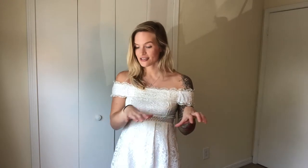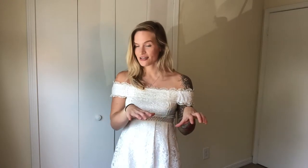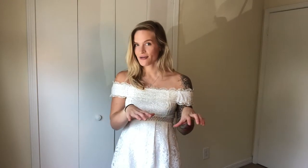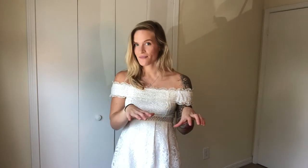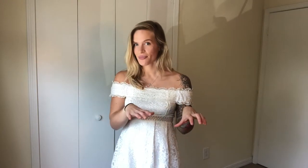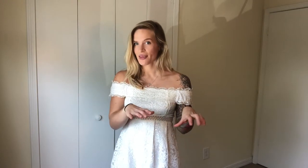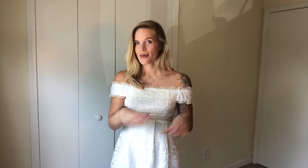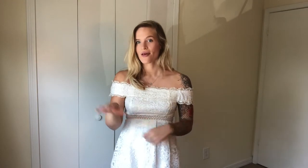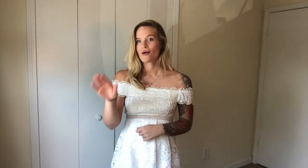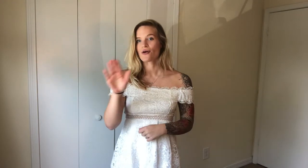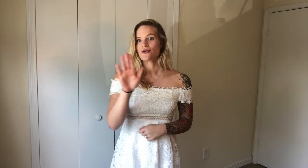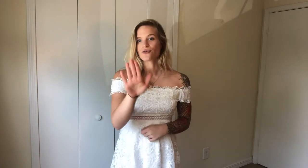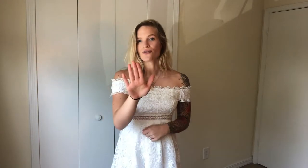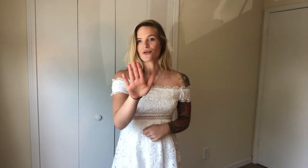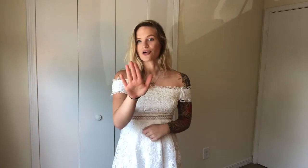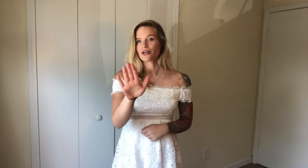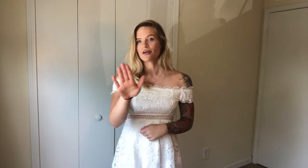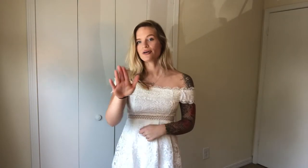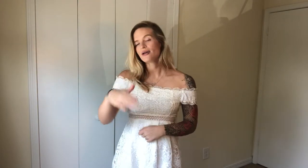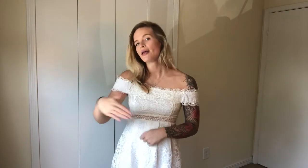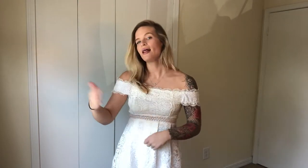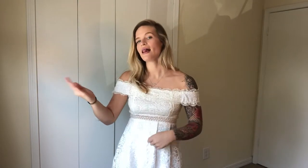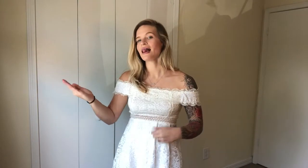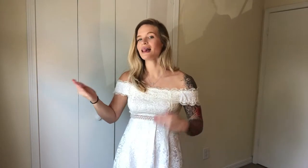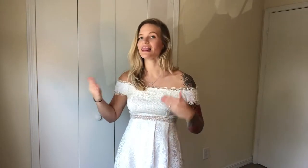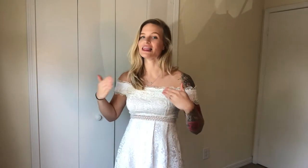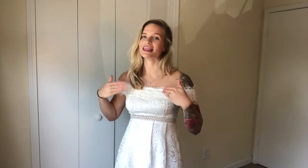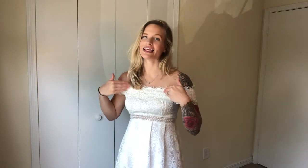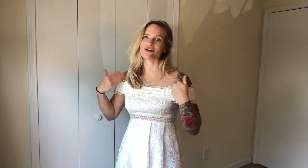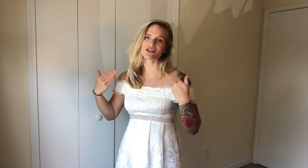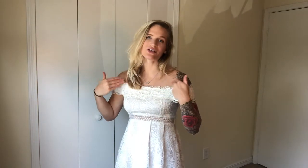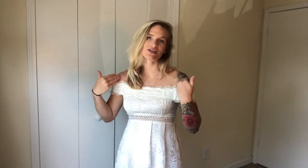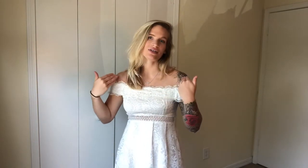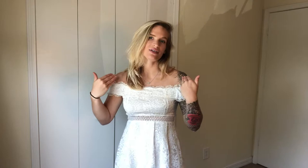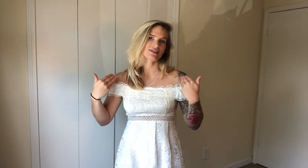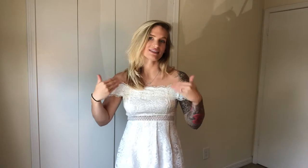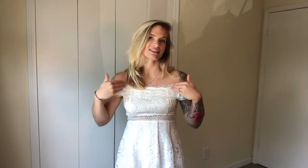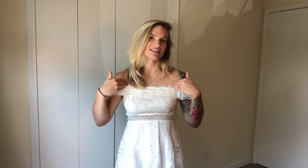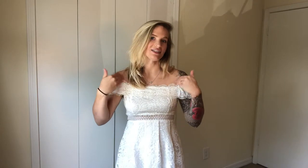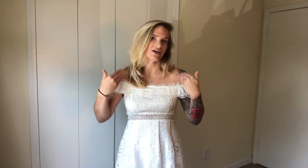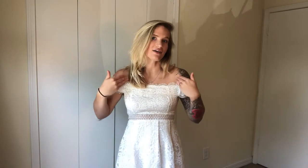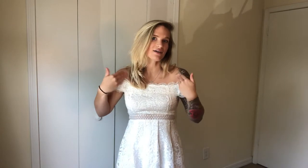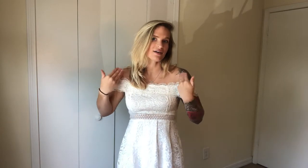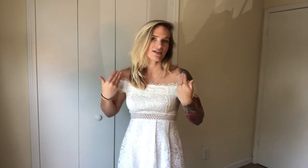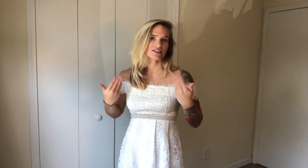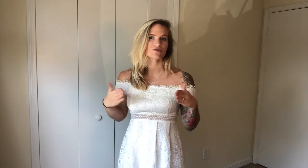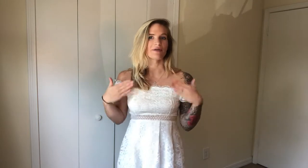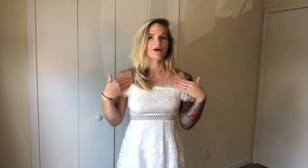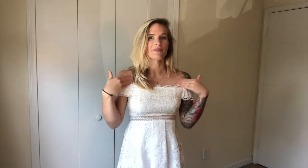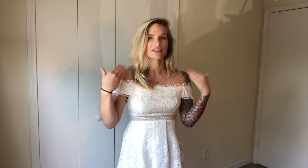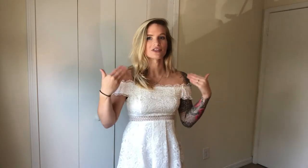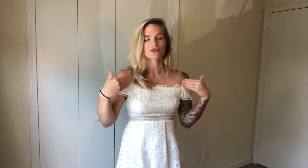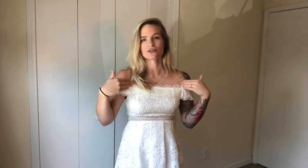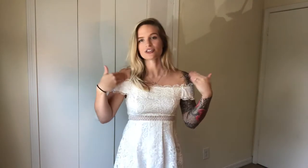your little, this is young, swipe up at the shoulders.